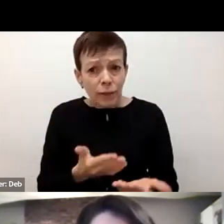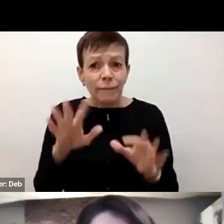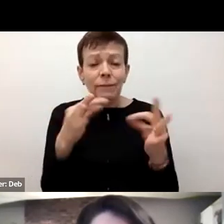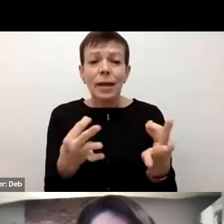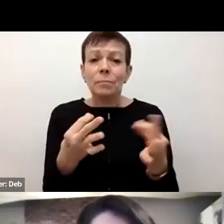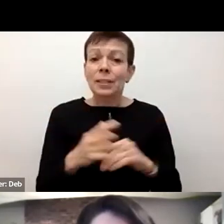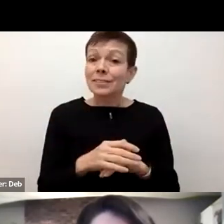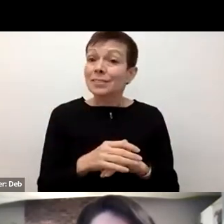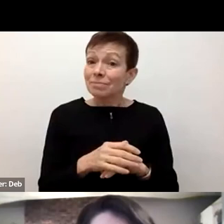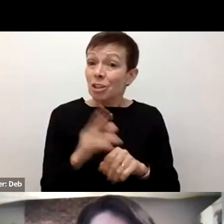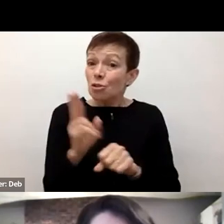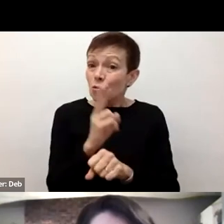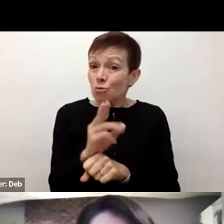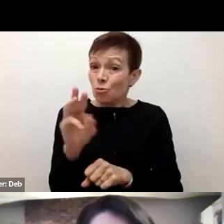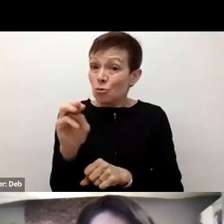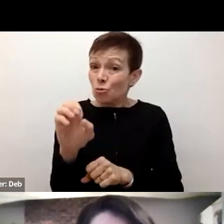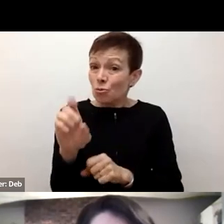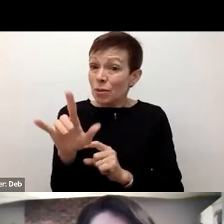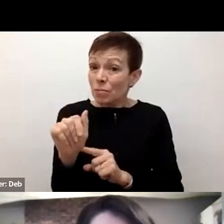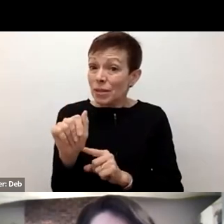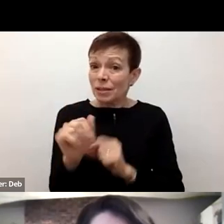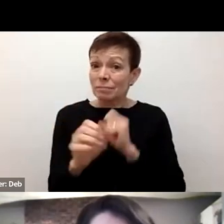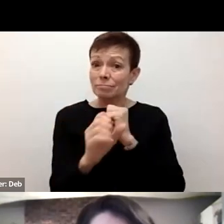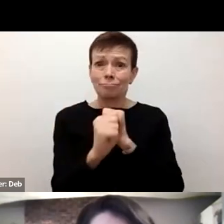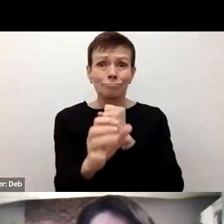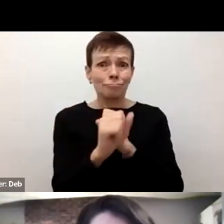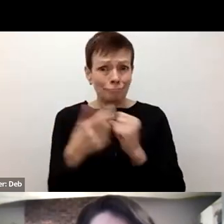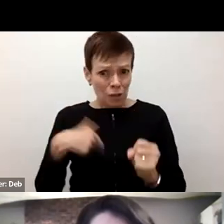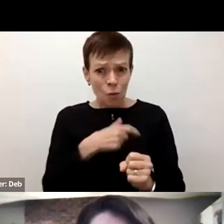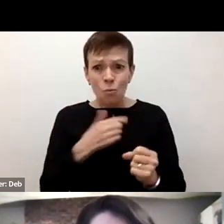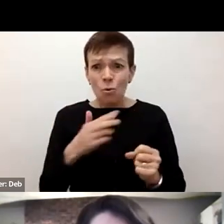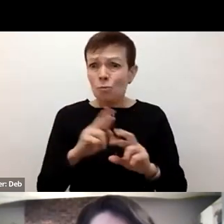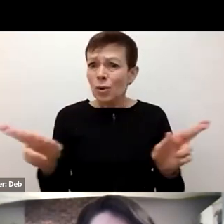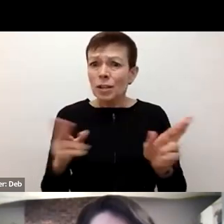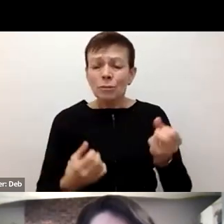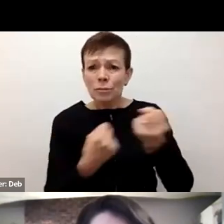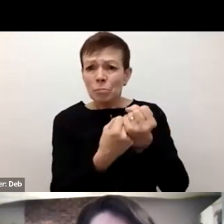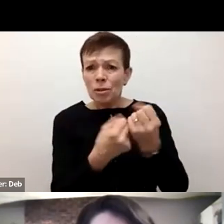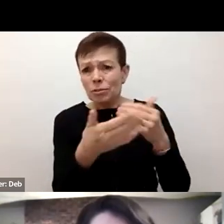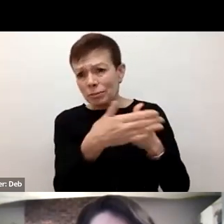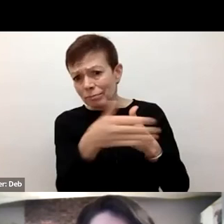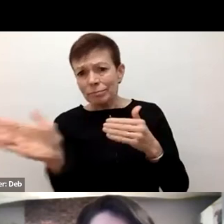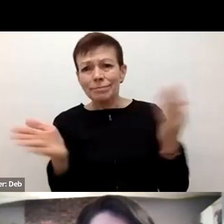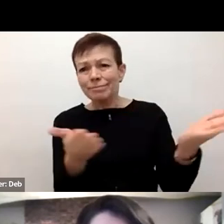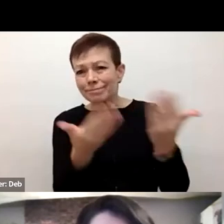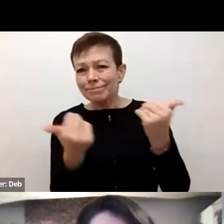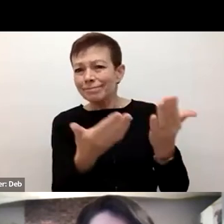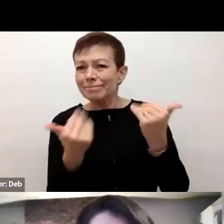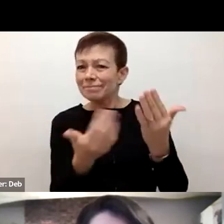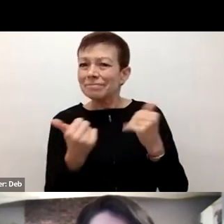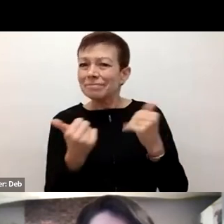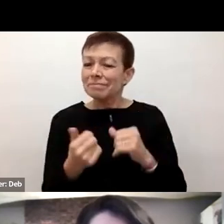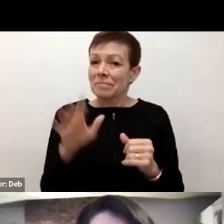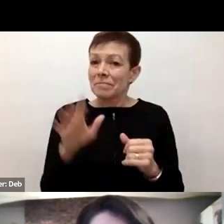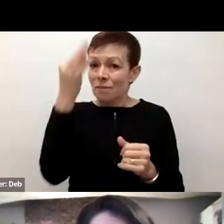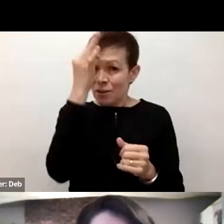raise the fact that more people are willing to sponsor refugees. So let's open up the numbers and get the government to approve